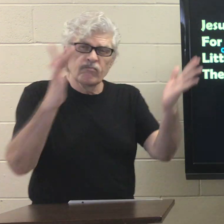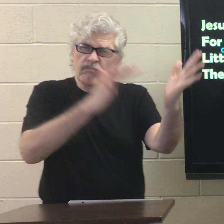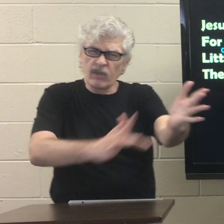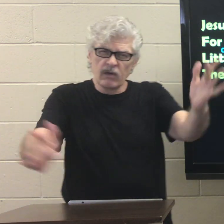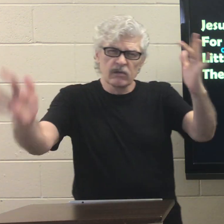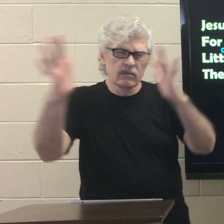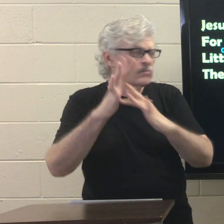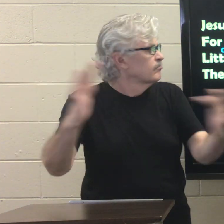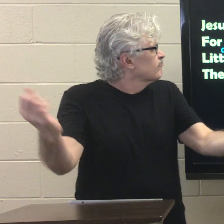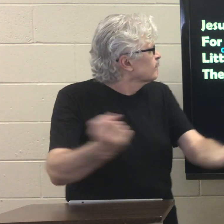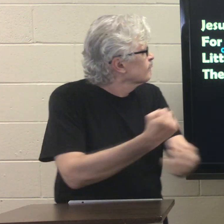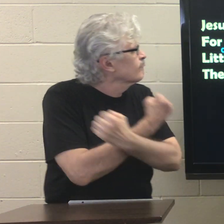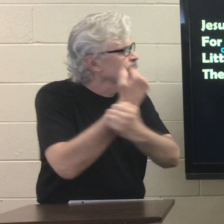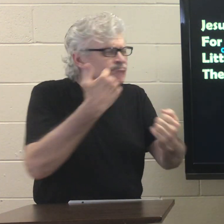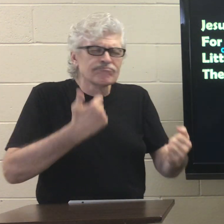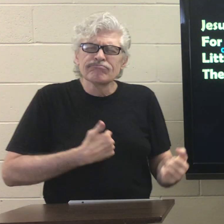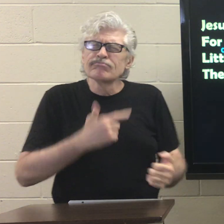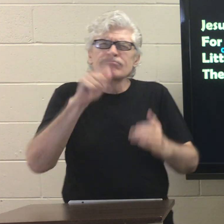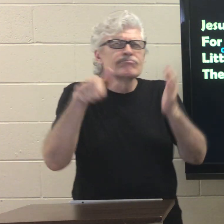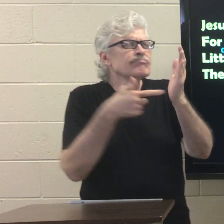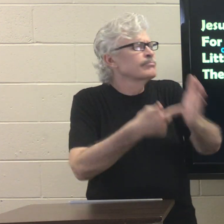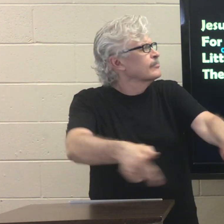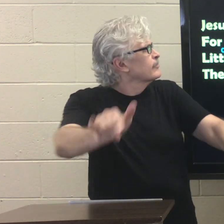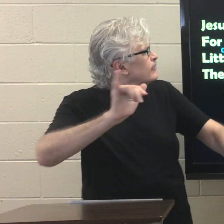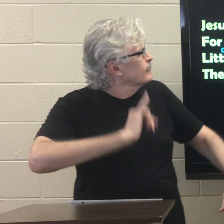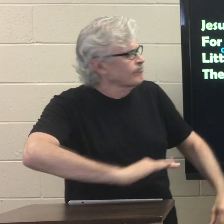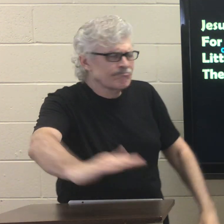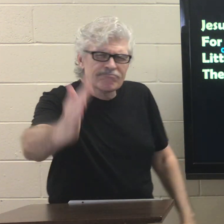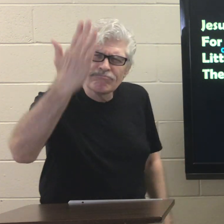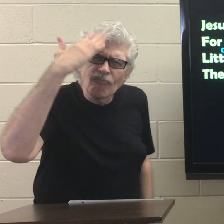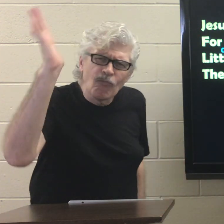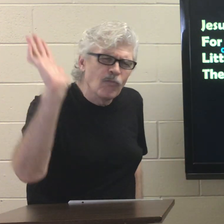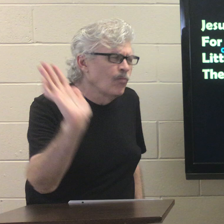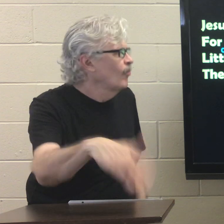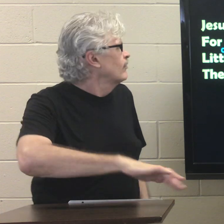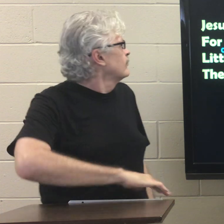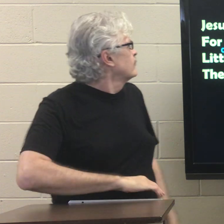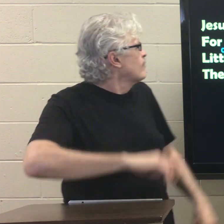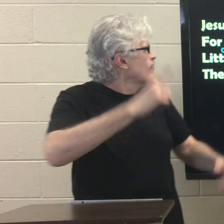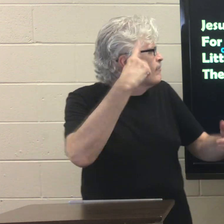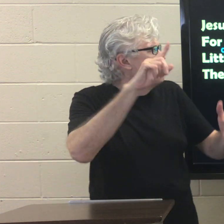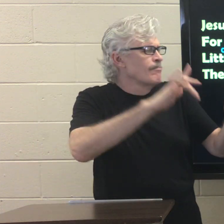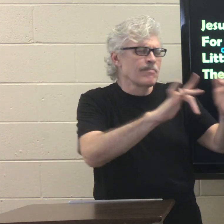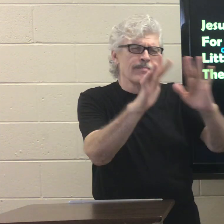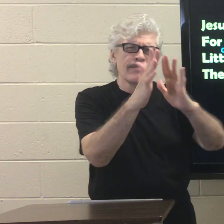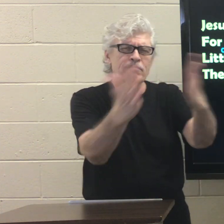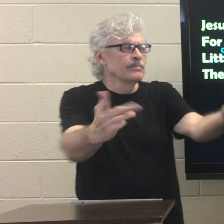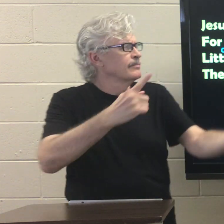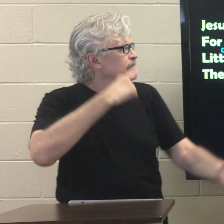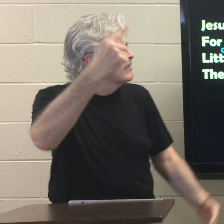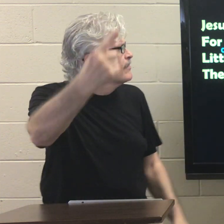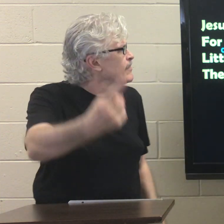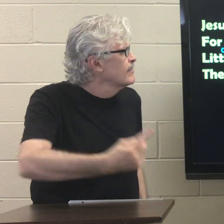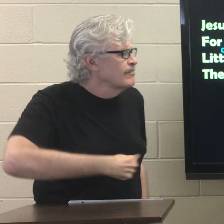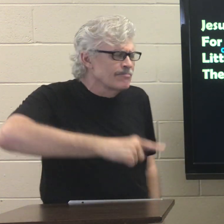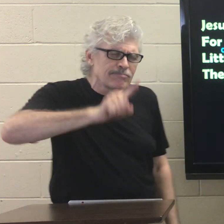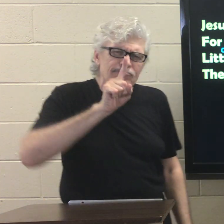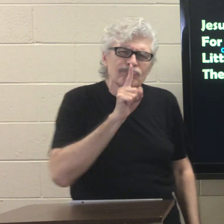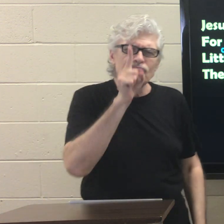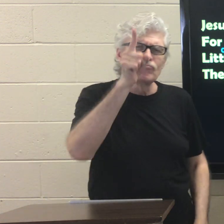Jesus loves me. This I know. For the Bible tells me